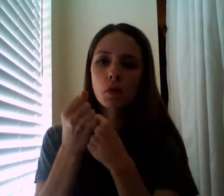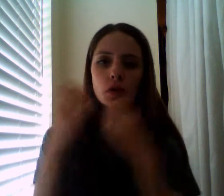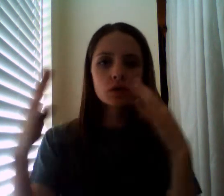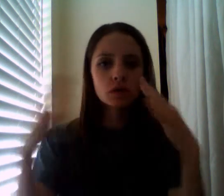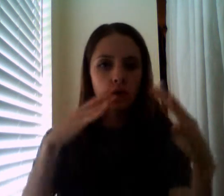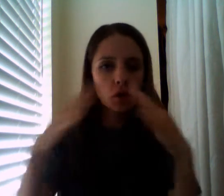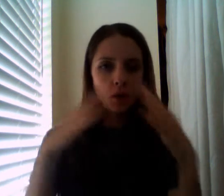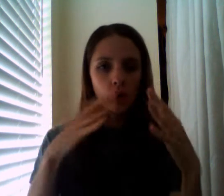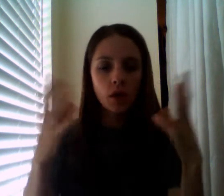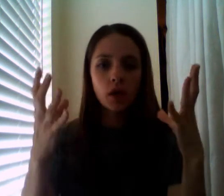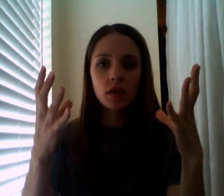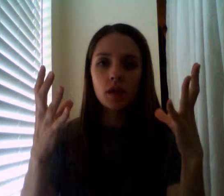the